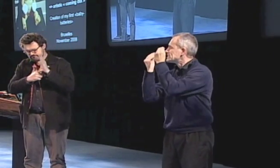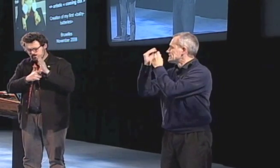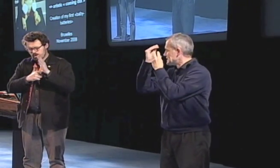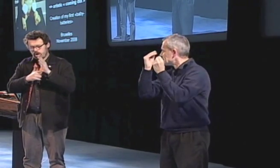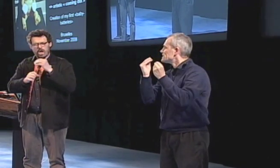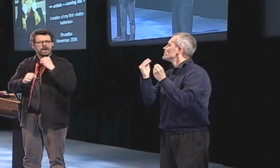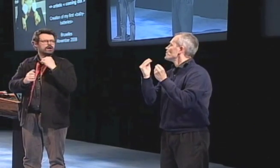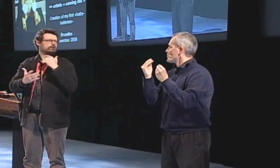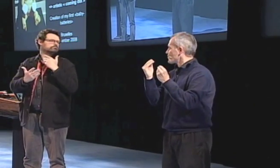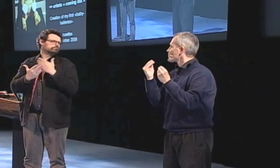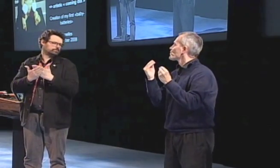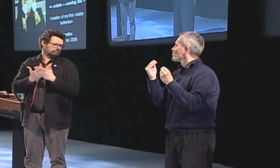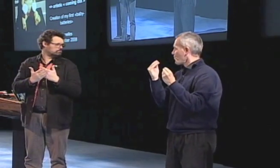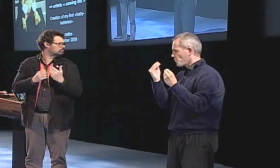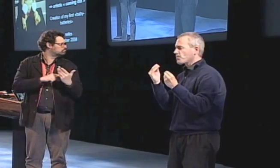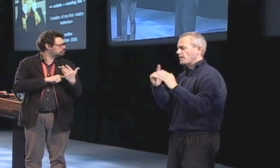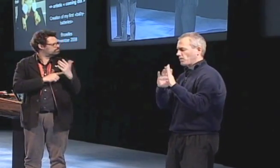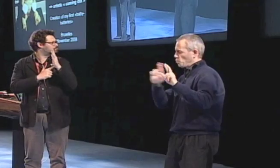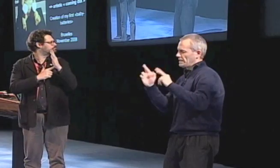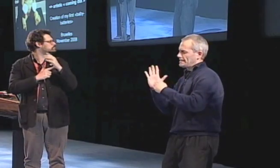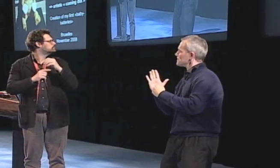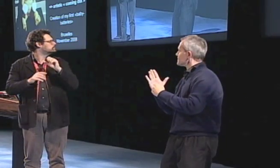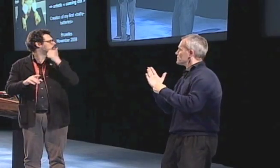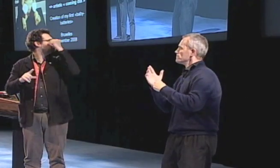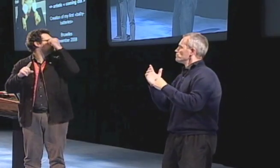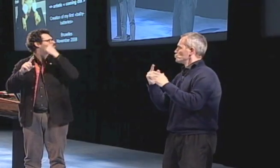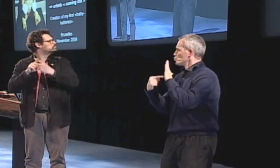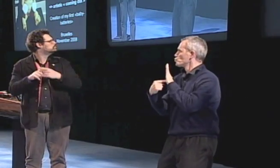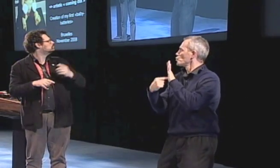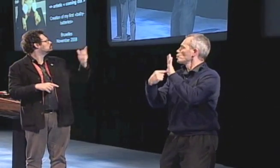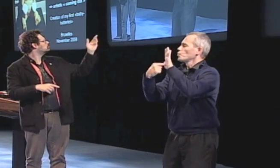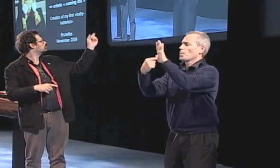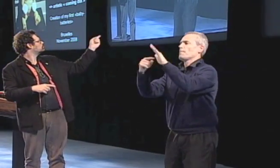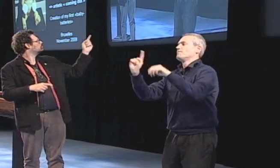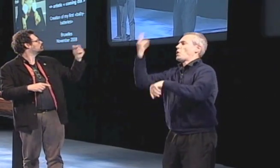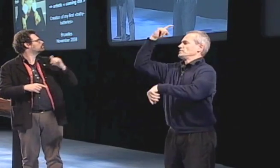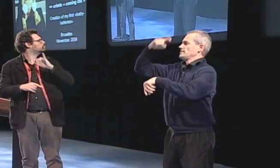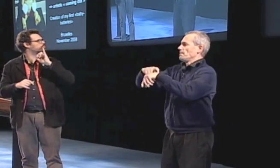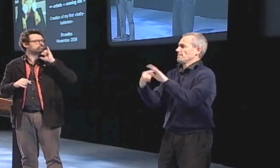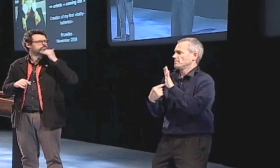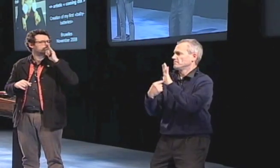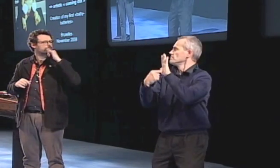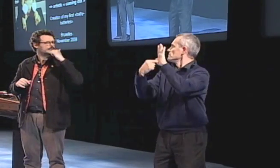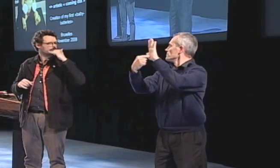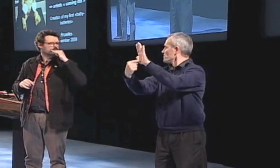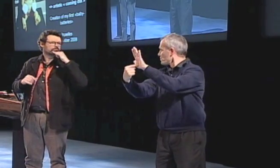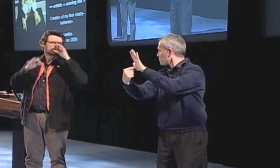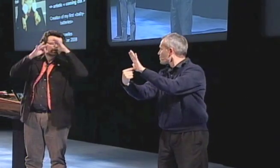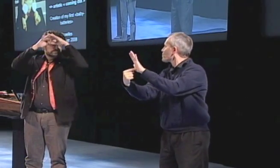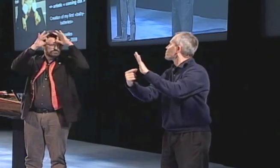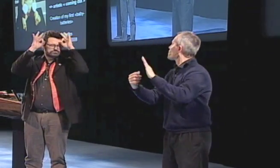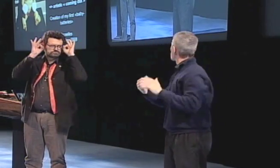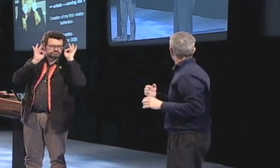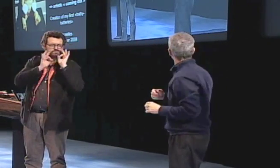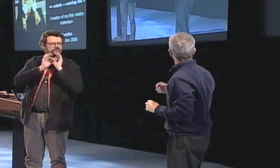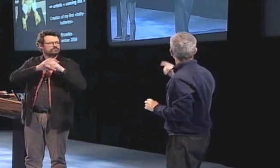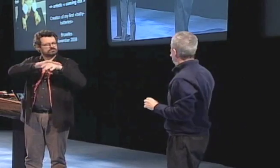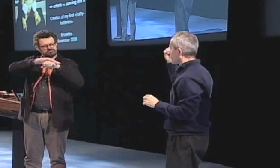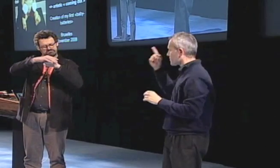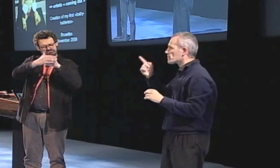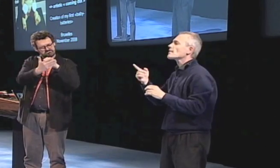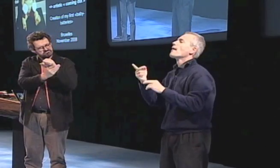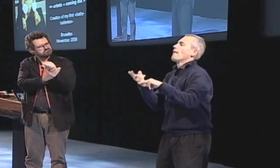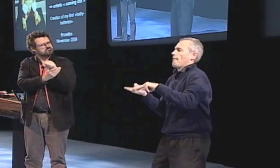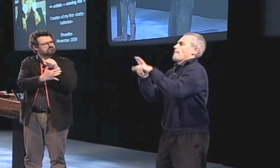the crystallization that I had been looking for. And I was now ready to show